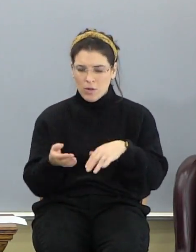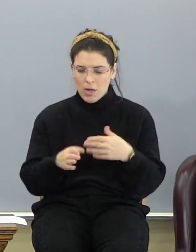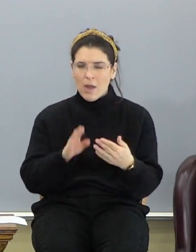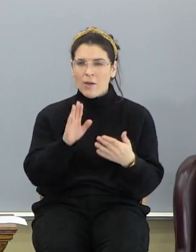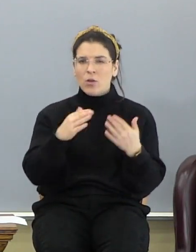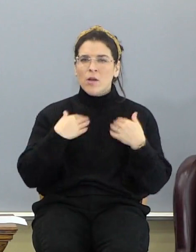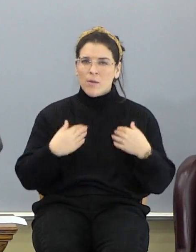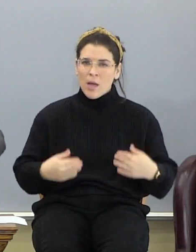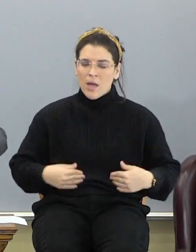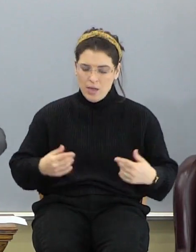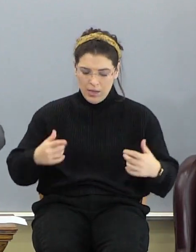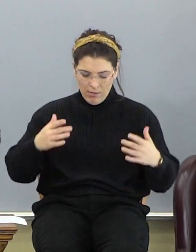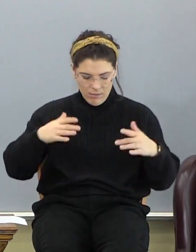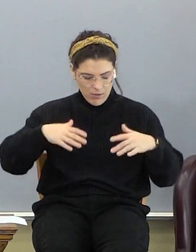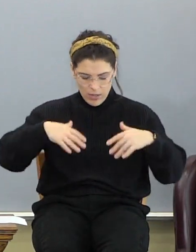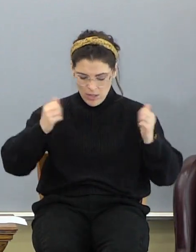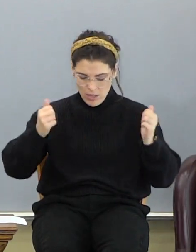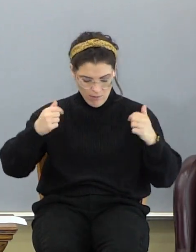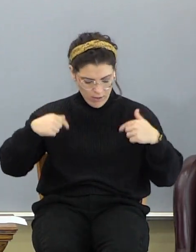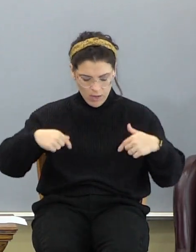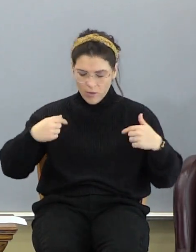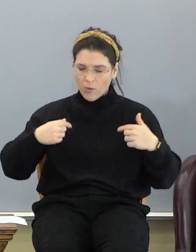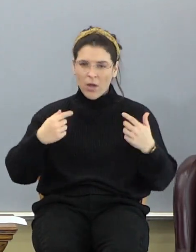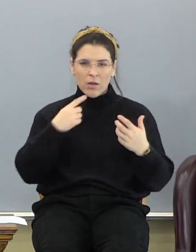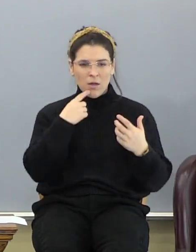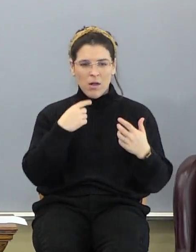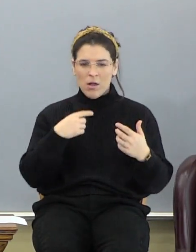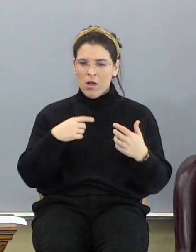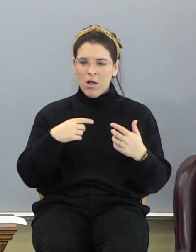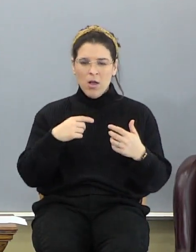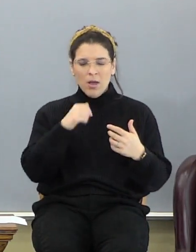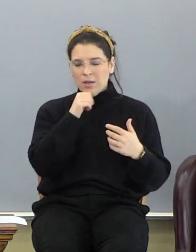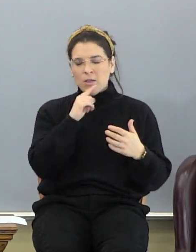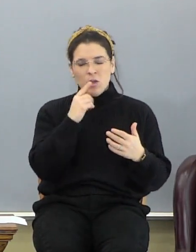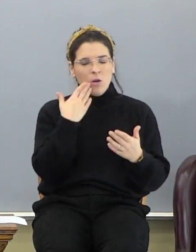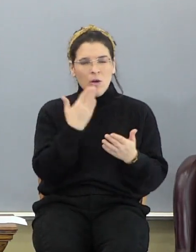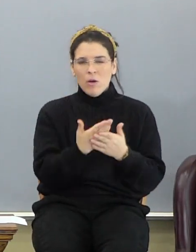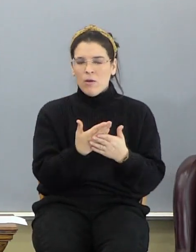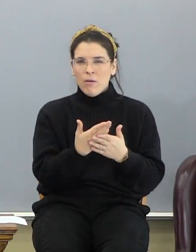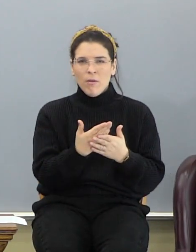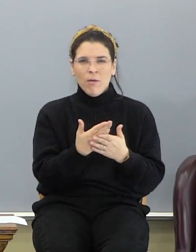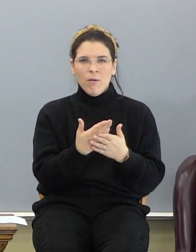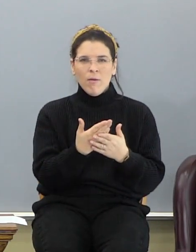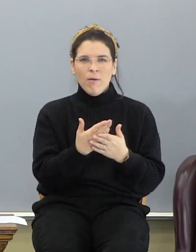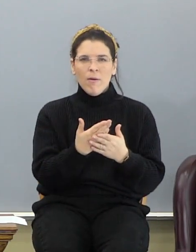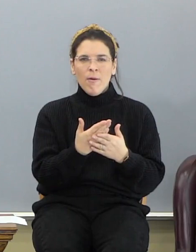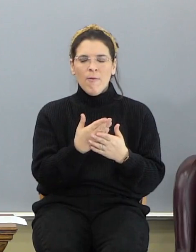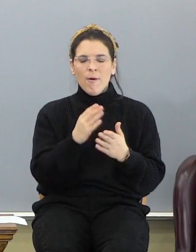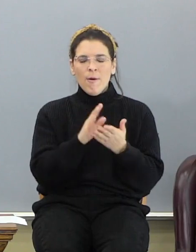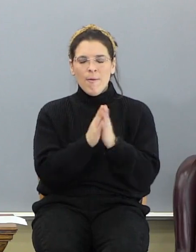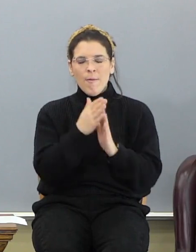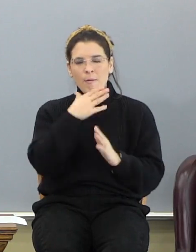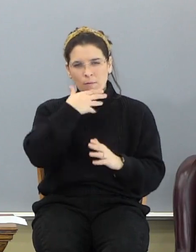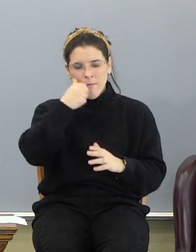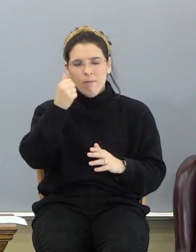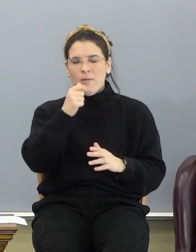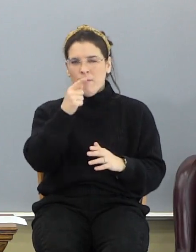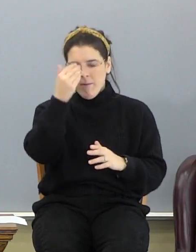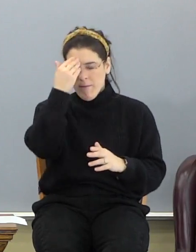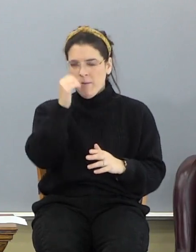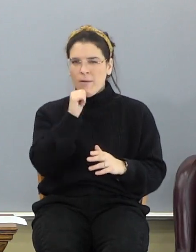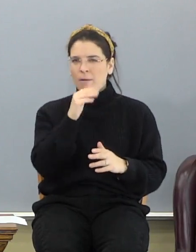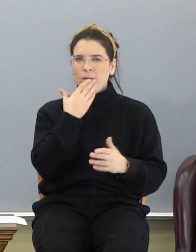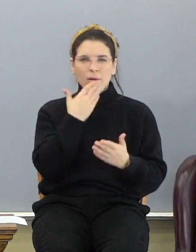leaves this, this body, this old carcass that you're walking around in. And it ain't so great. You get a little older, you'll know that it ain't so great.